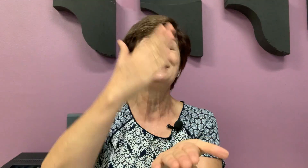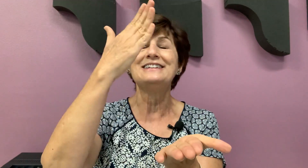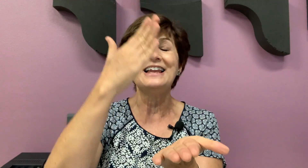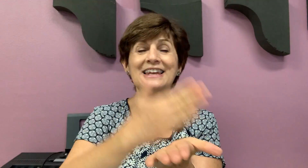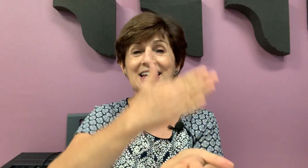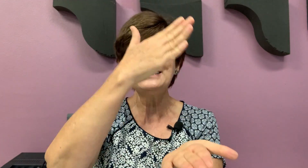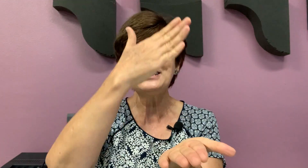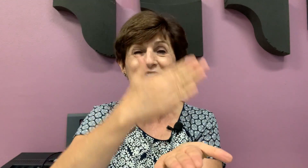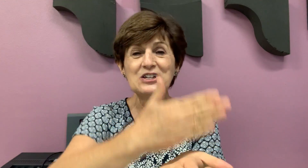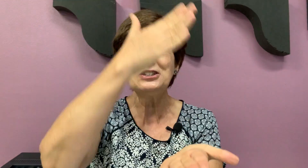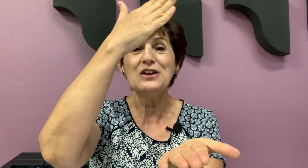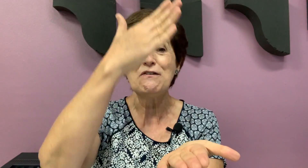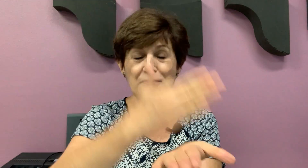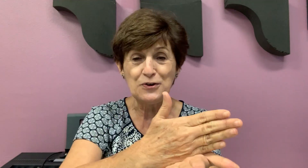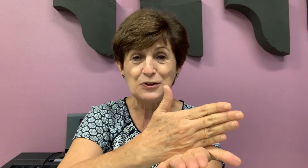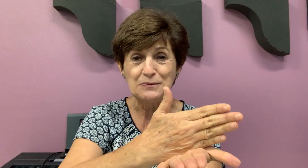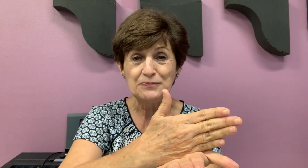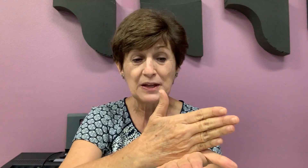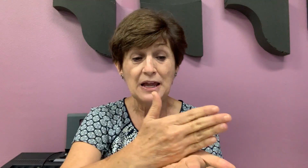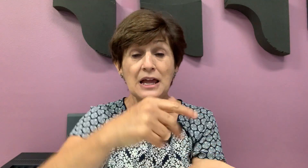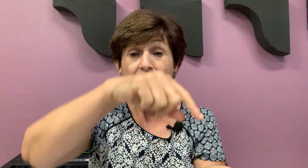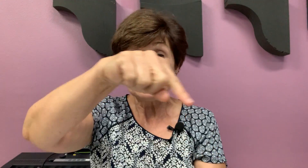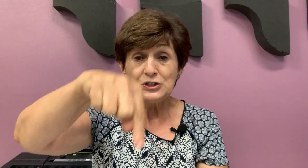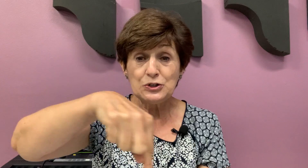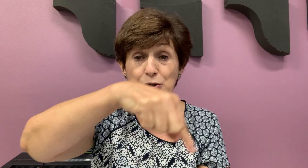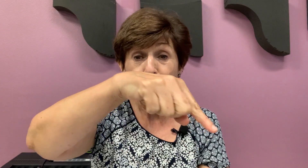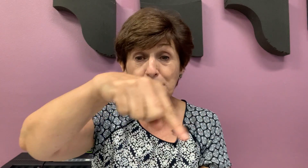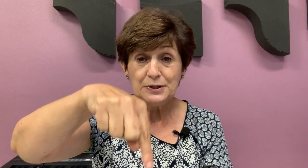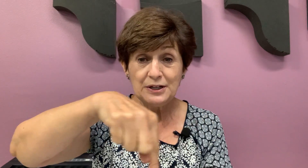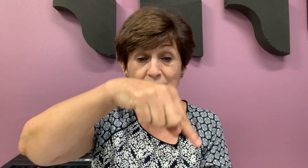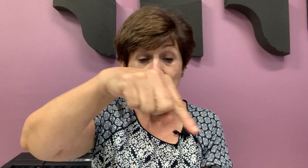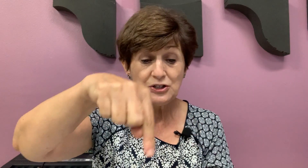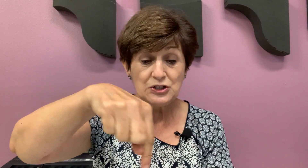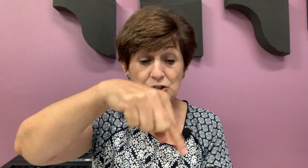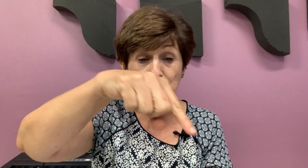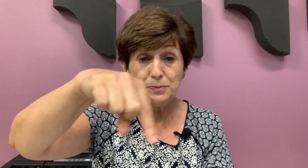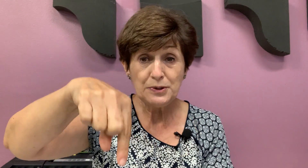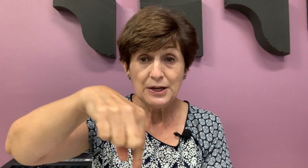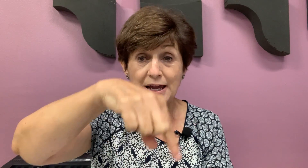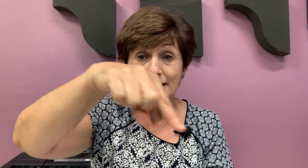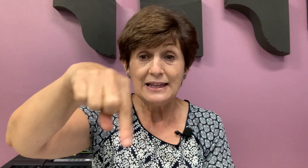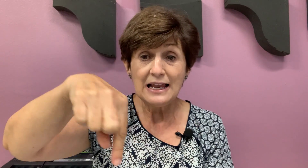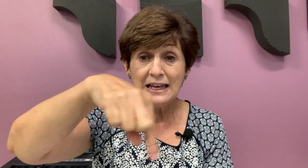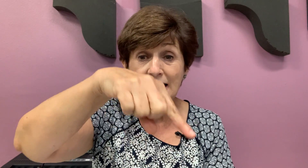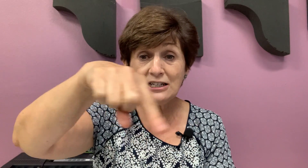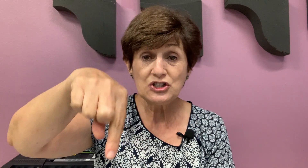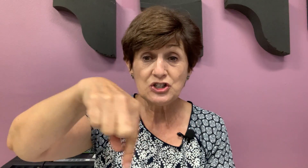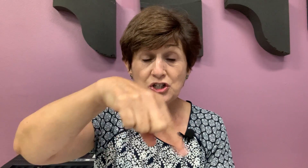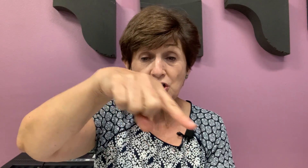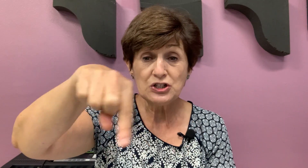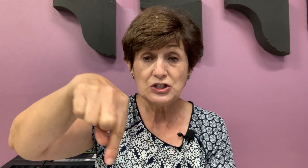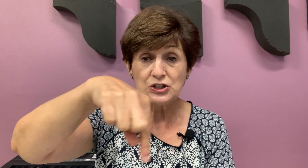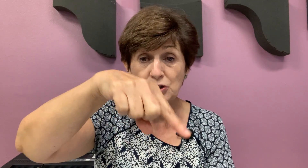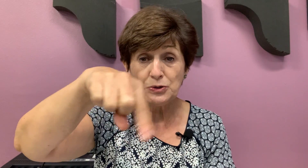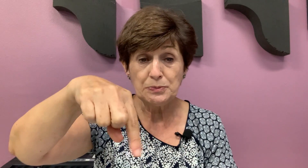It's delicious food. Soup, soup, delicious soup.